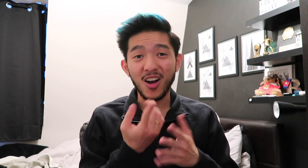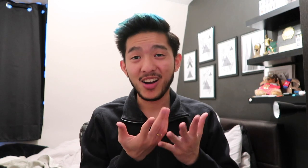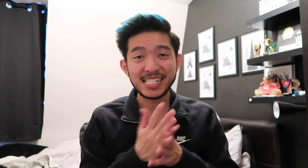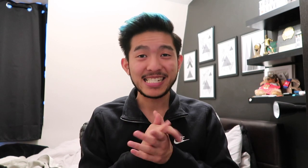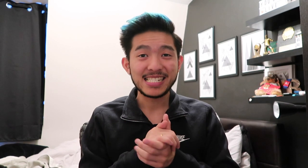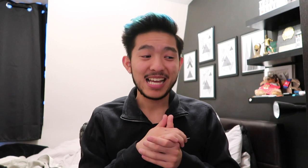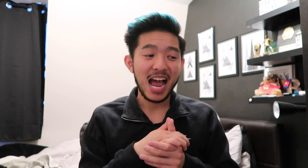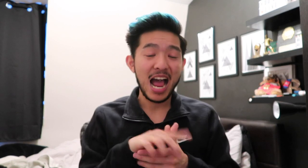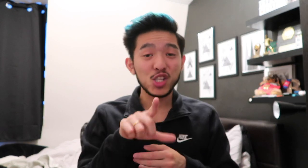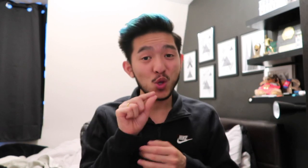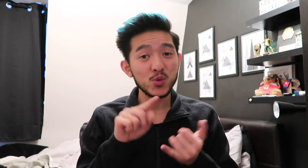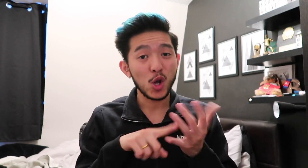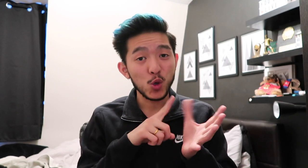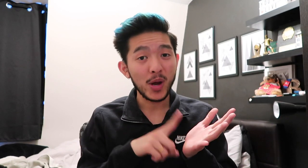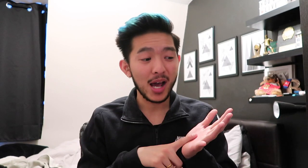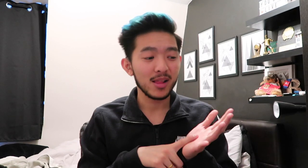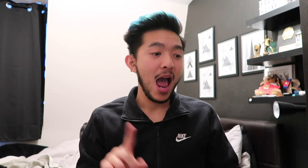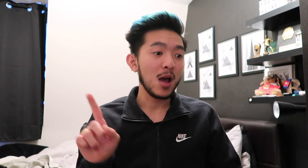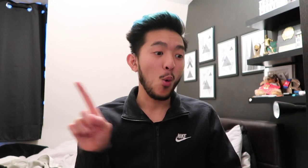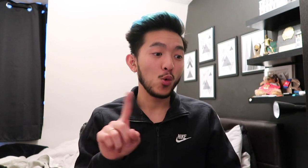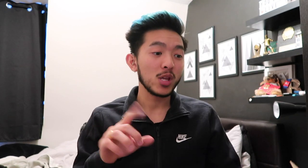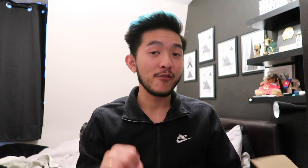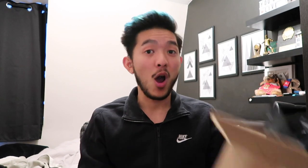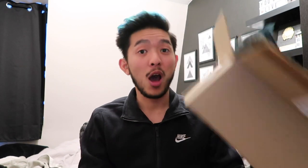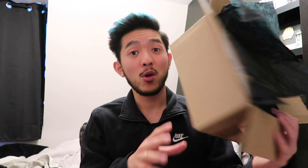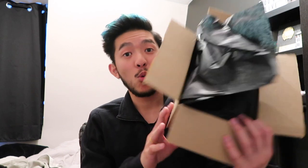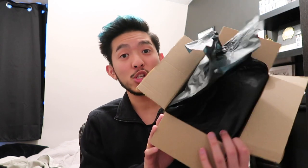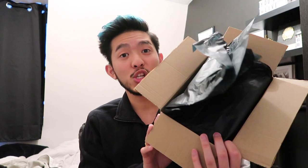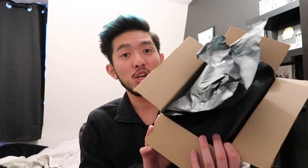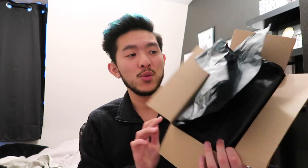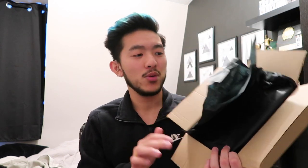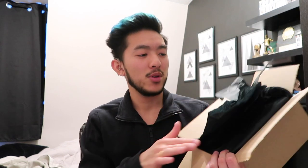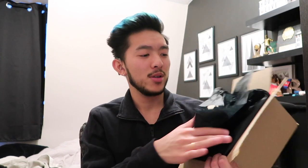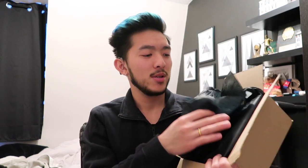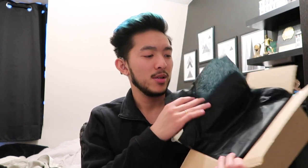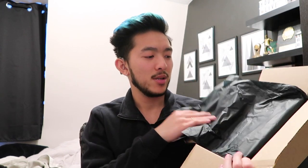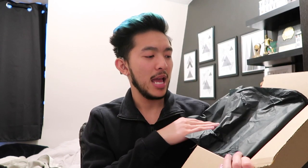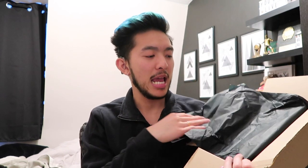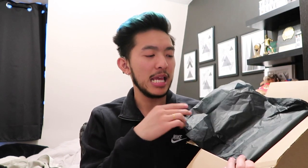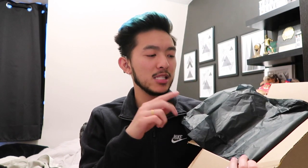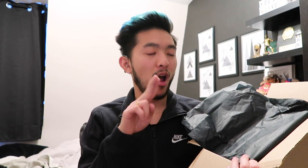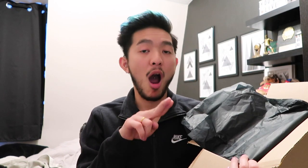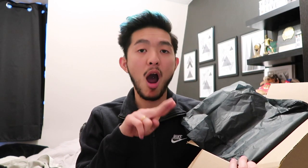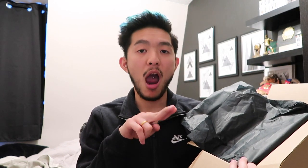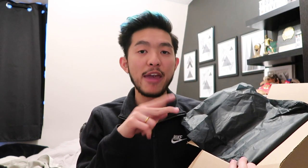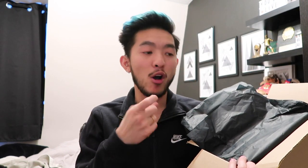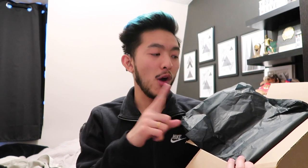can't. I chose you out. And all I got, I don't want too. Is, a boy.